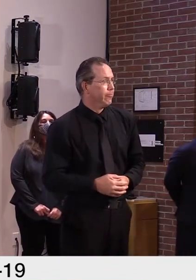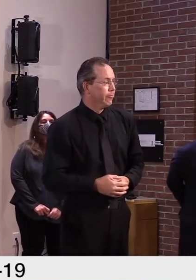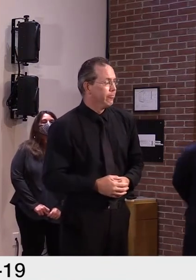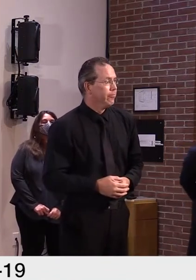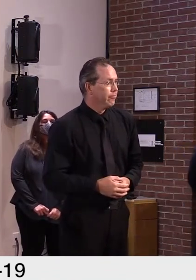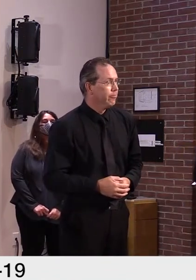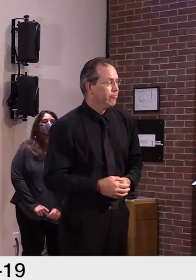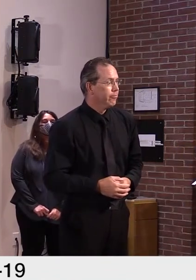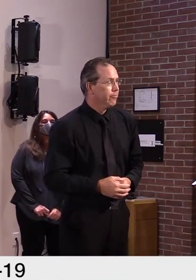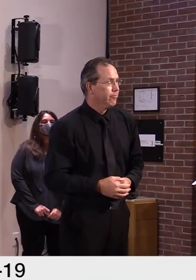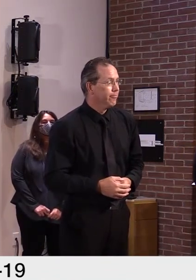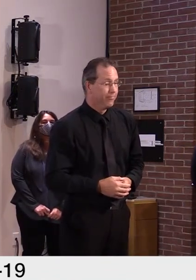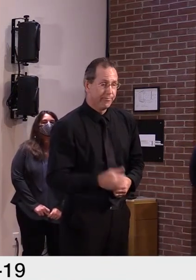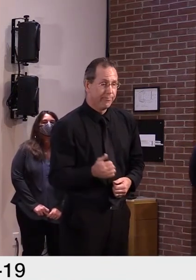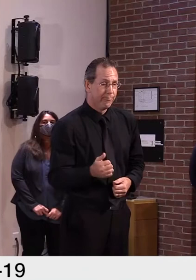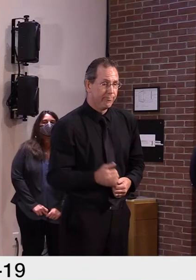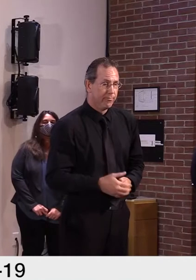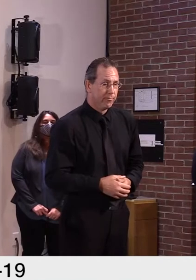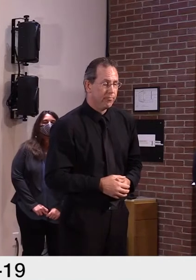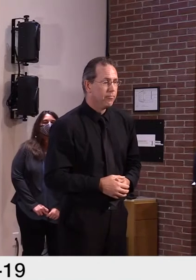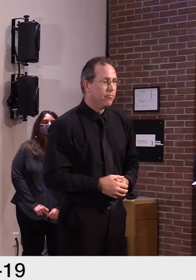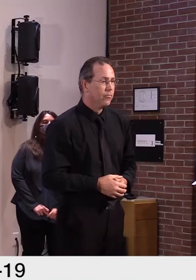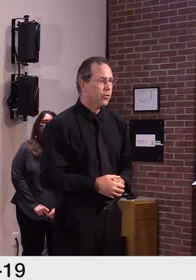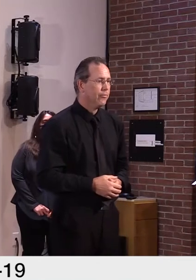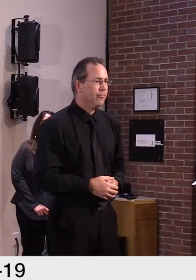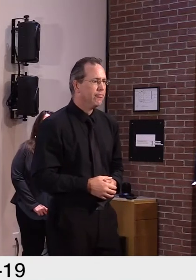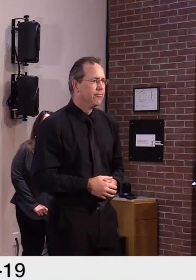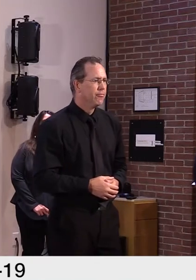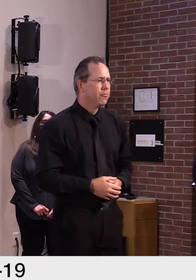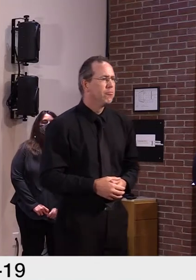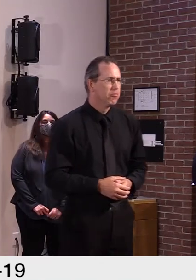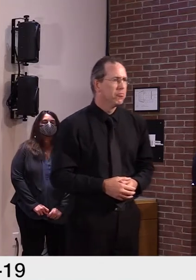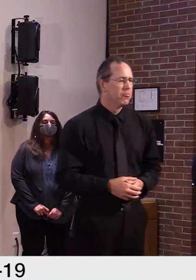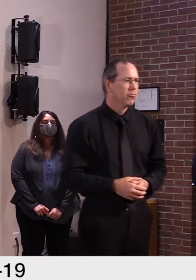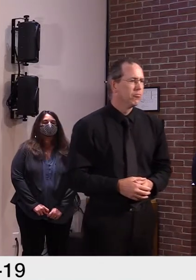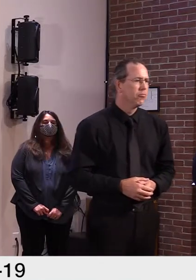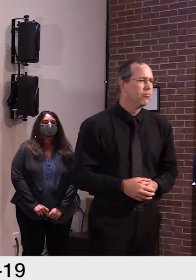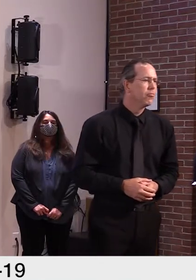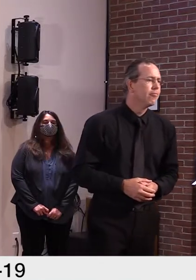Okay, thank you. Joe, the Barton Chronicle.